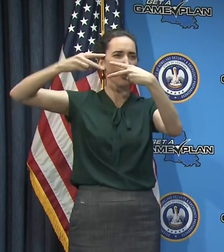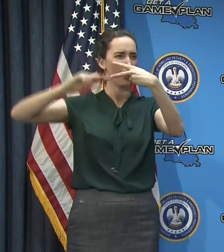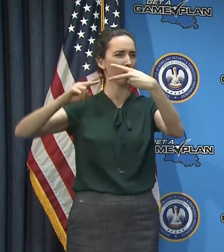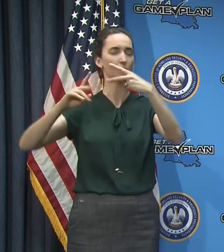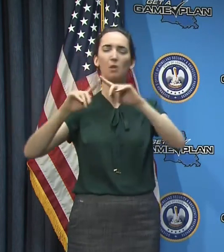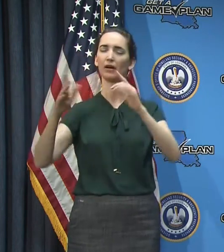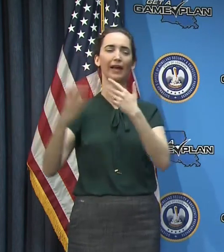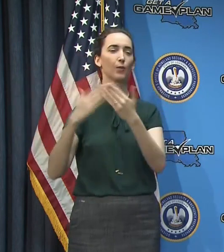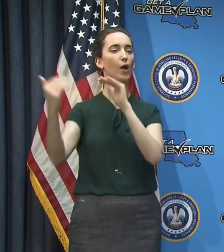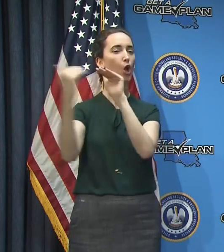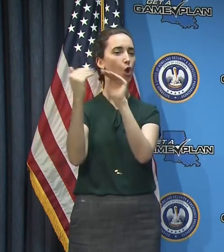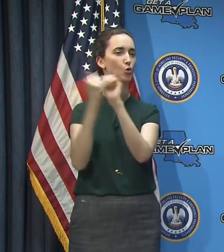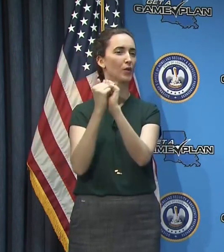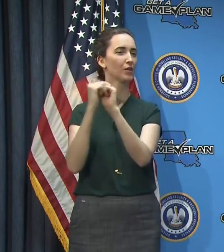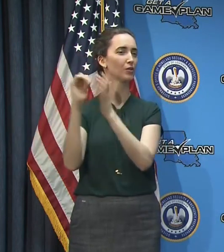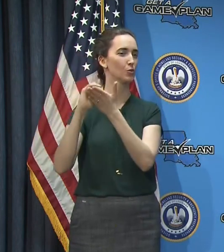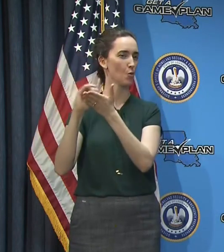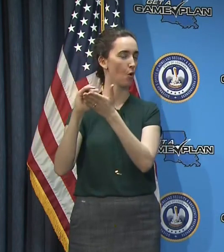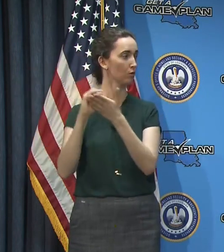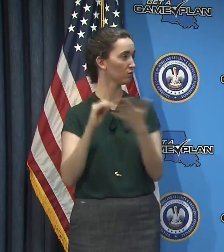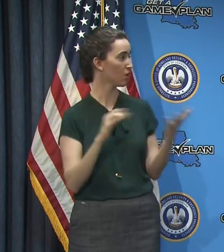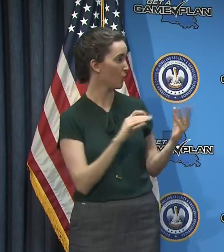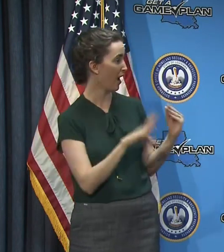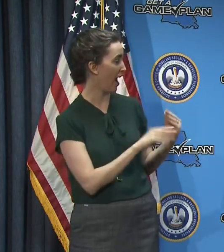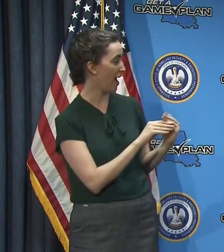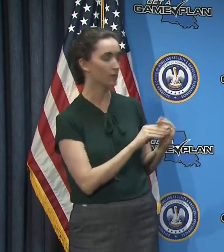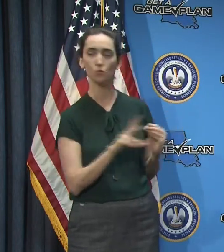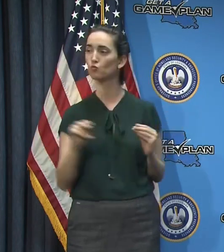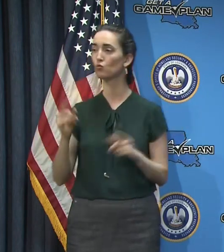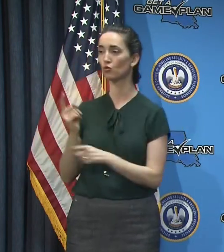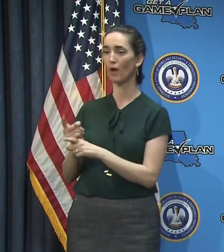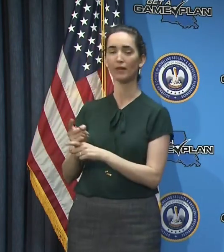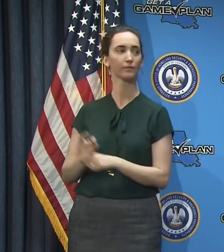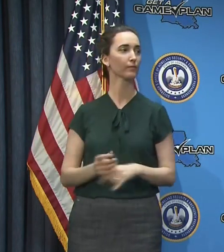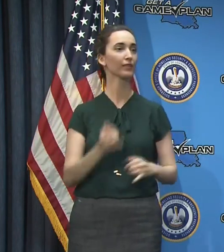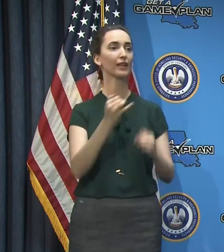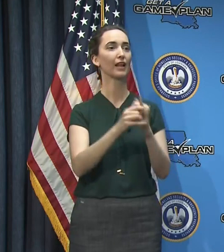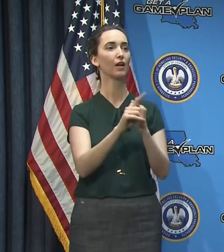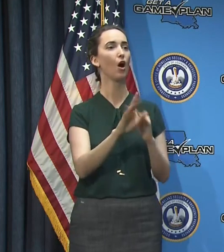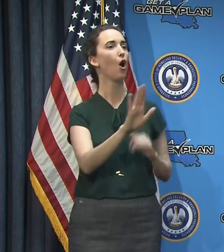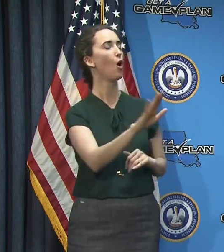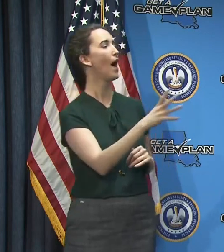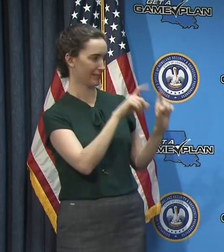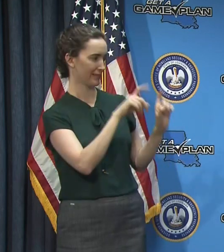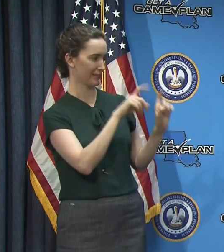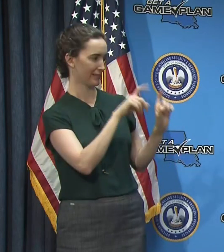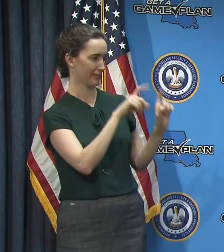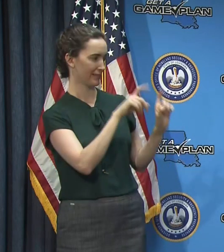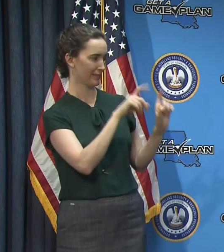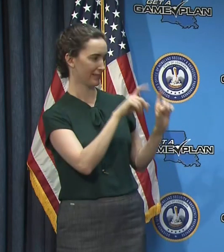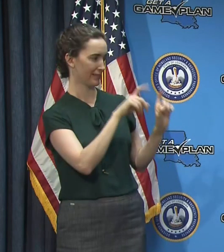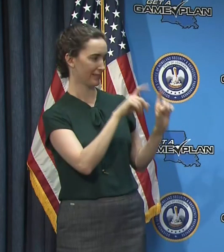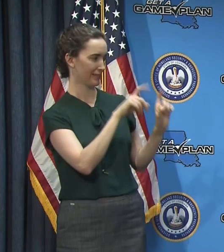and I don't know if you have anything to add to that. That's correct. Last one. And on, on, on top of that, with the, with the